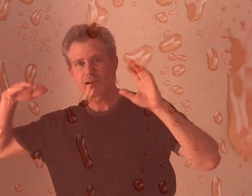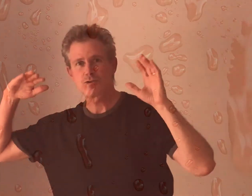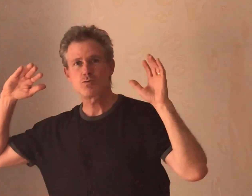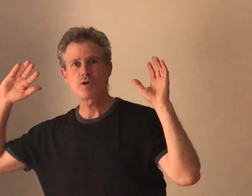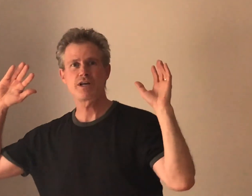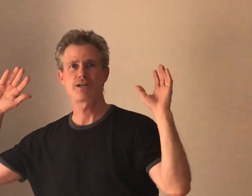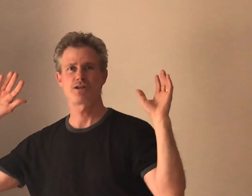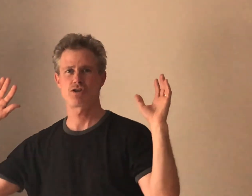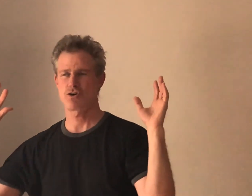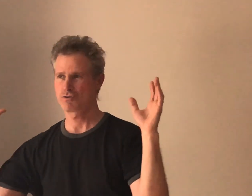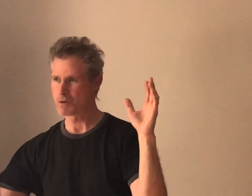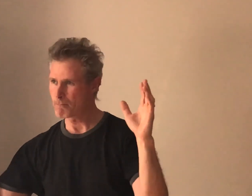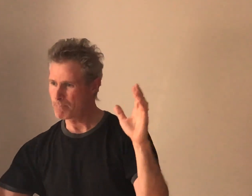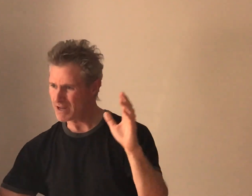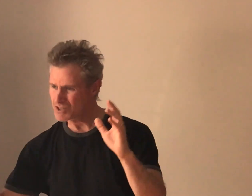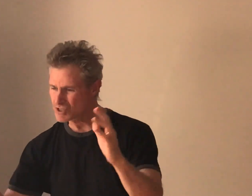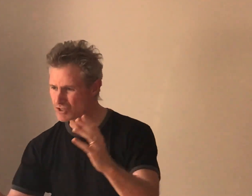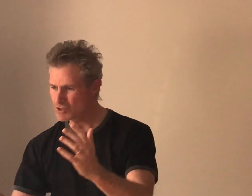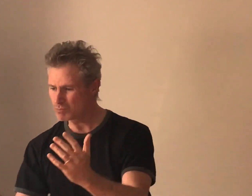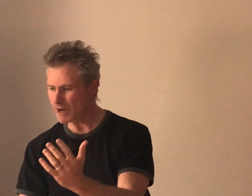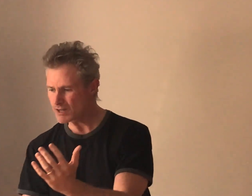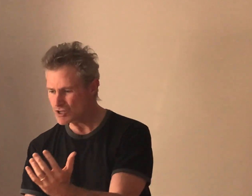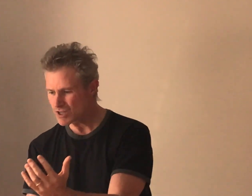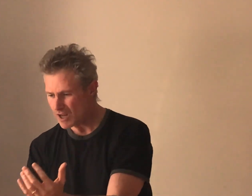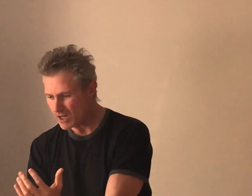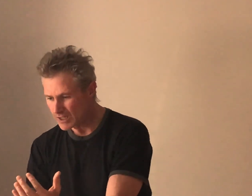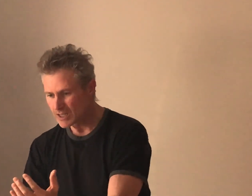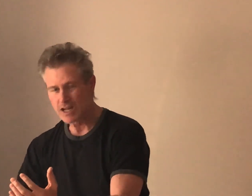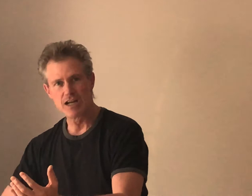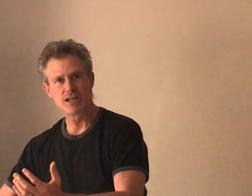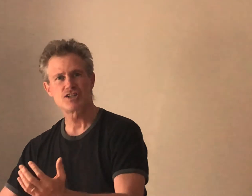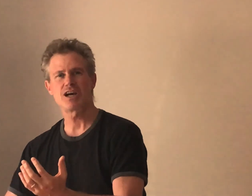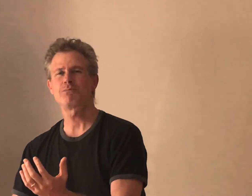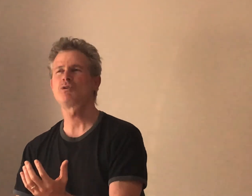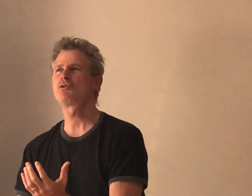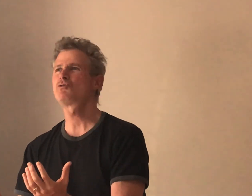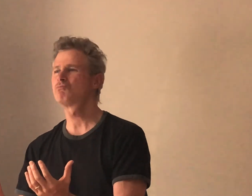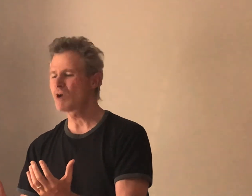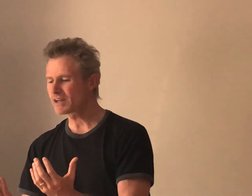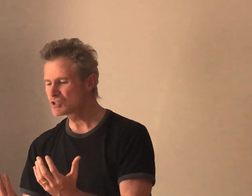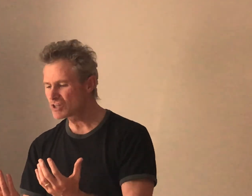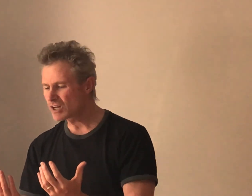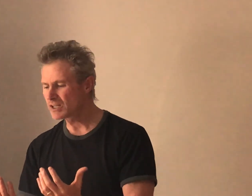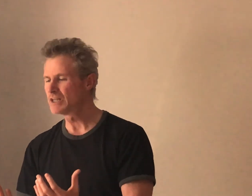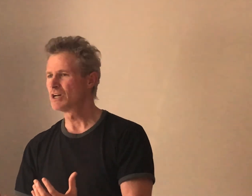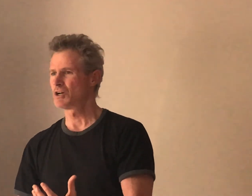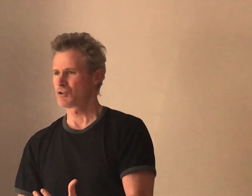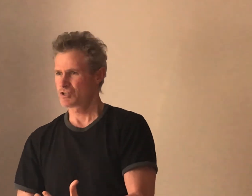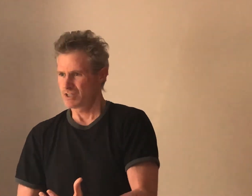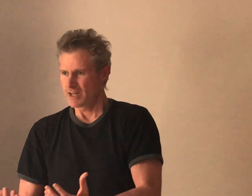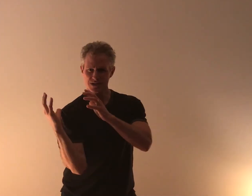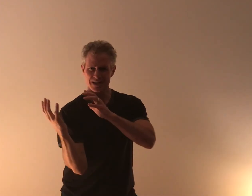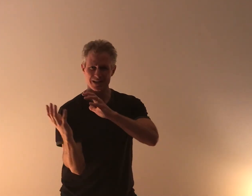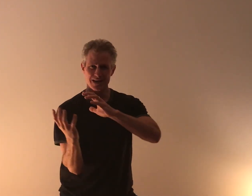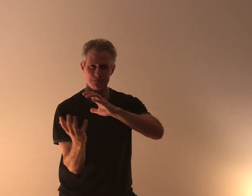tired of waiting On the best situation Some new direction State of